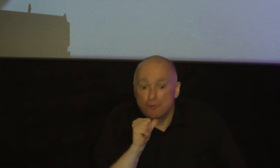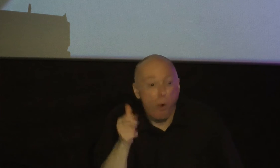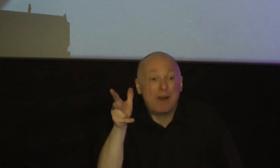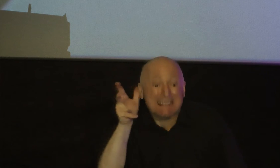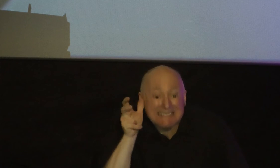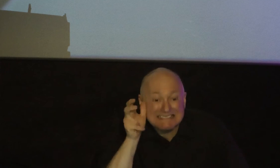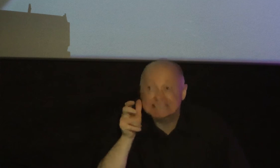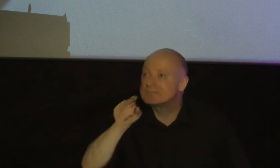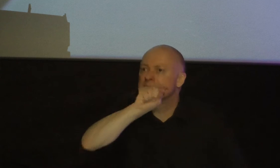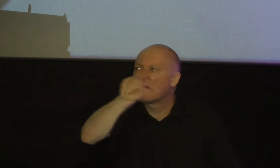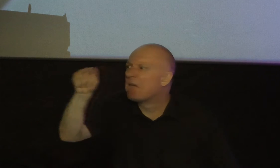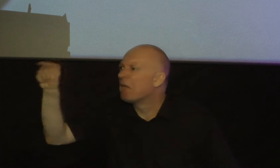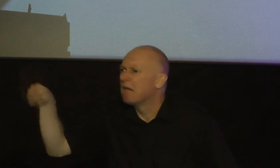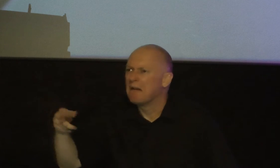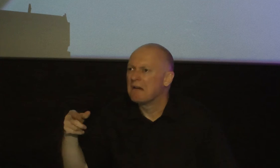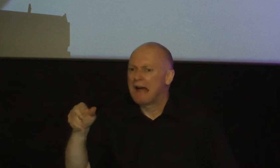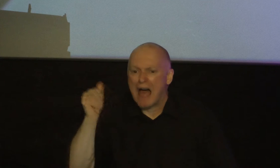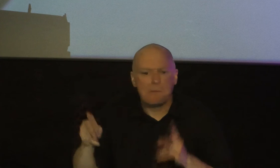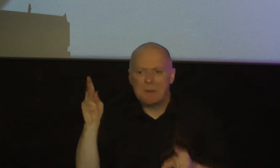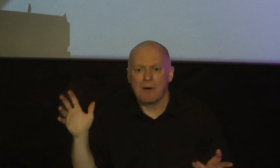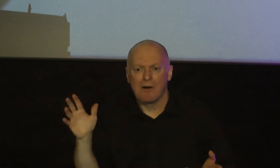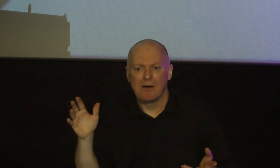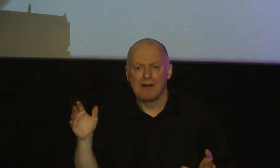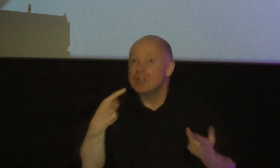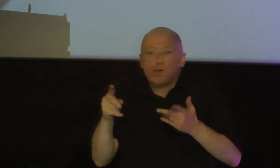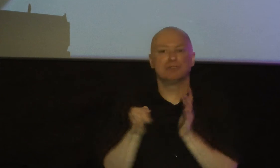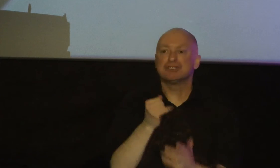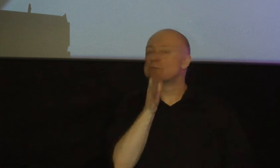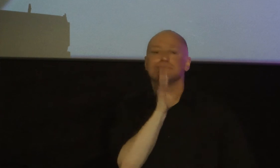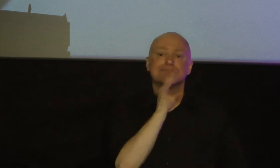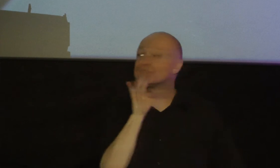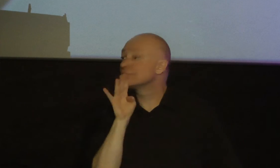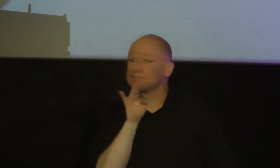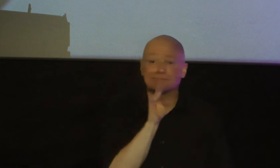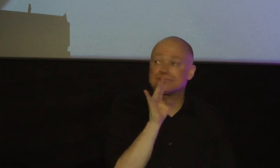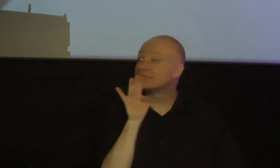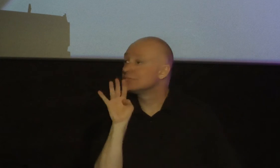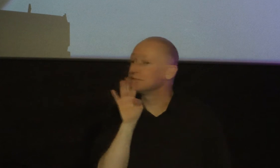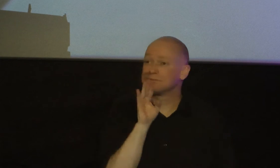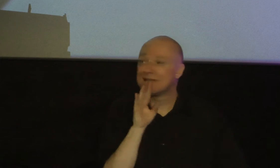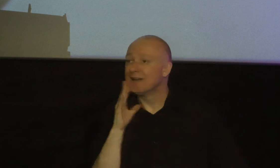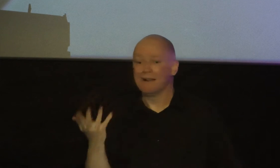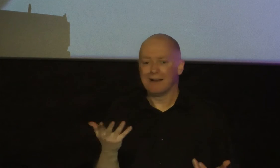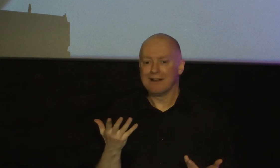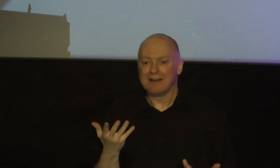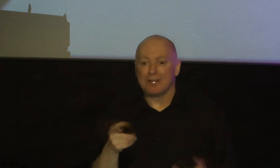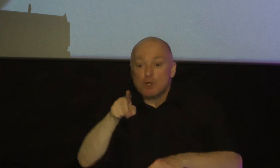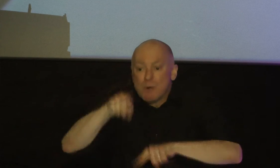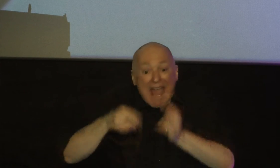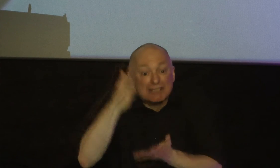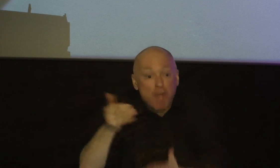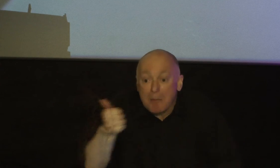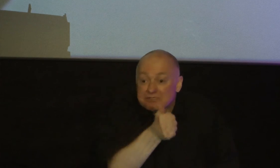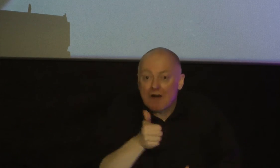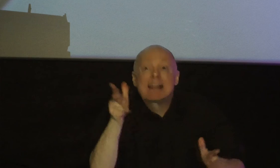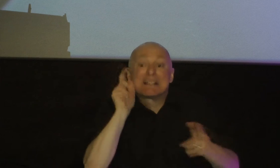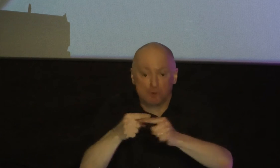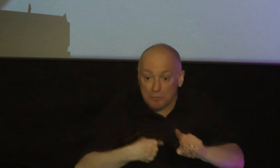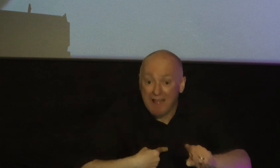prospects and what everyone else has to say and it's just coming up and it's just coming up and you can't even hardly stop yourself then listen, listen, listen that's a problem